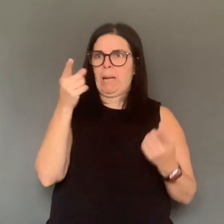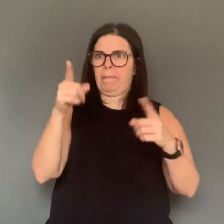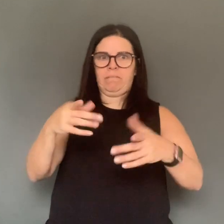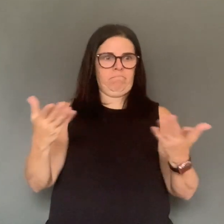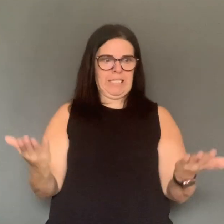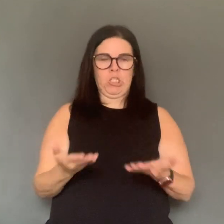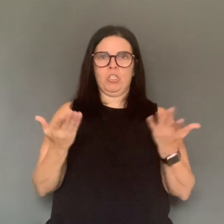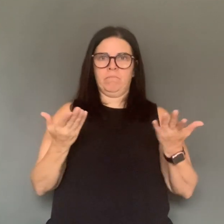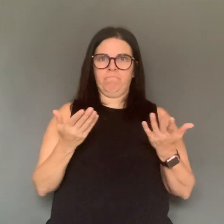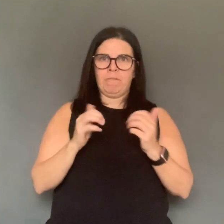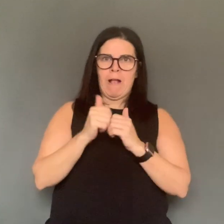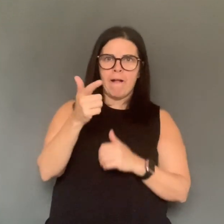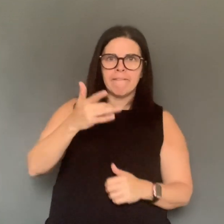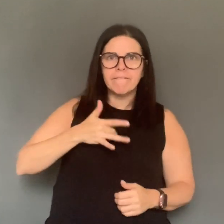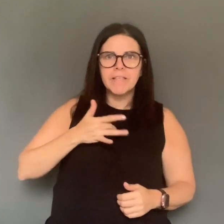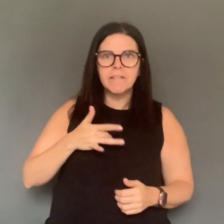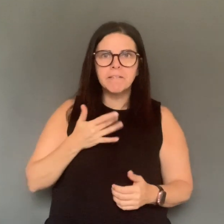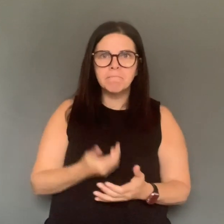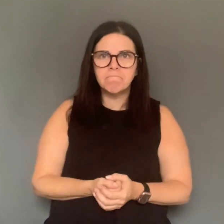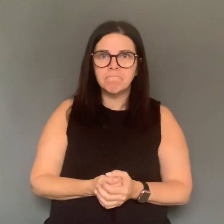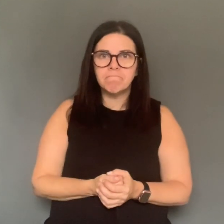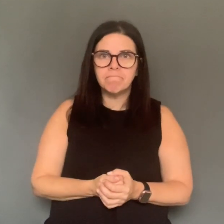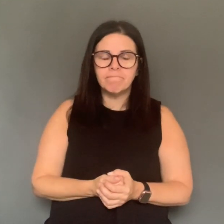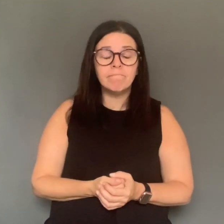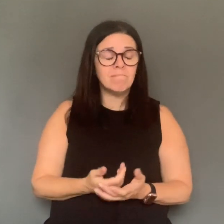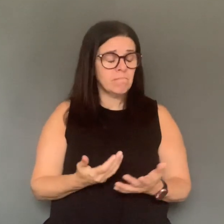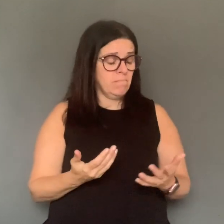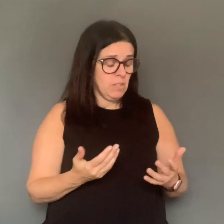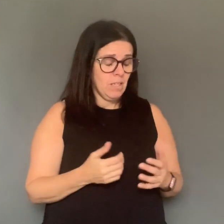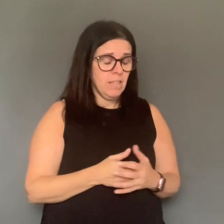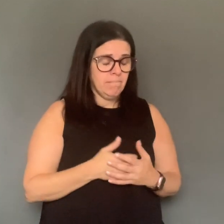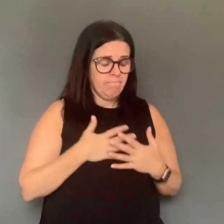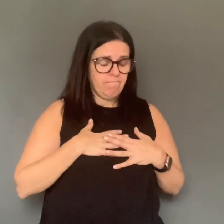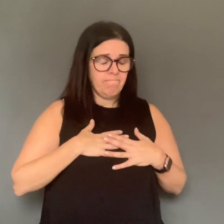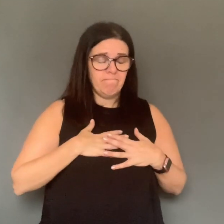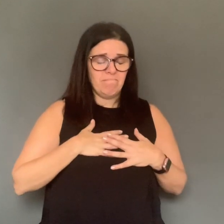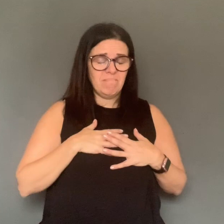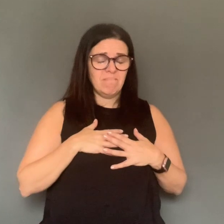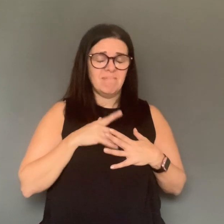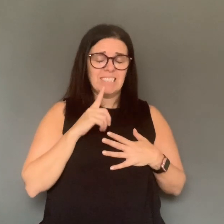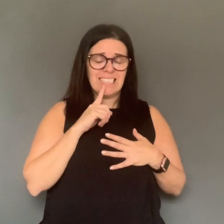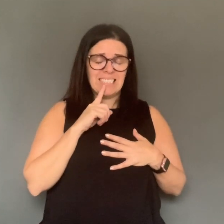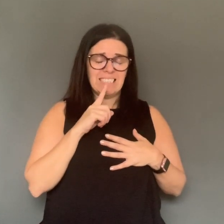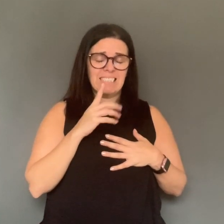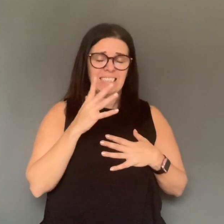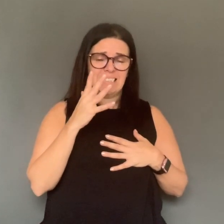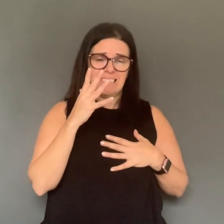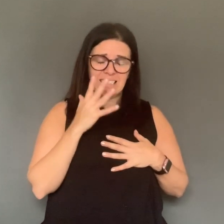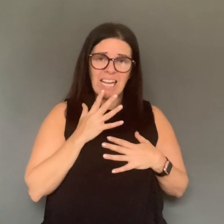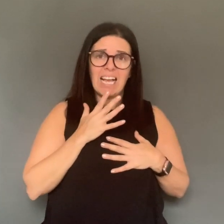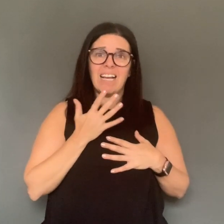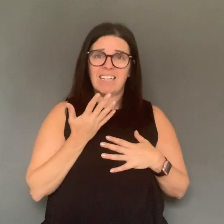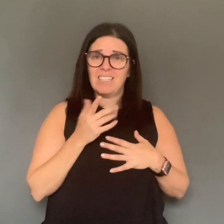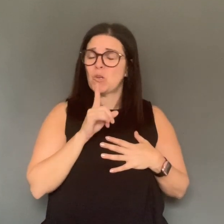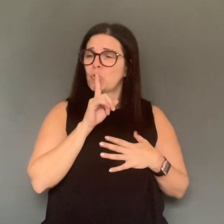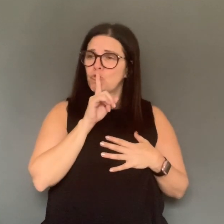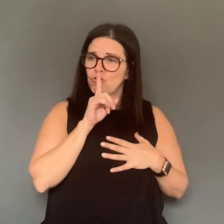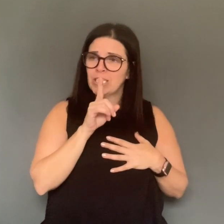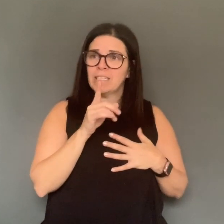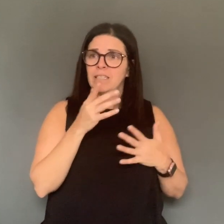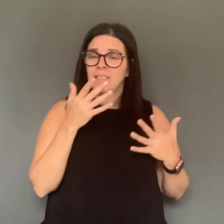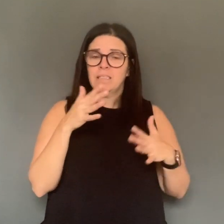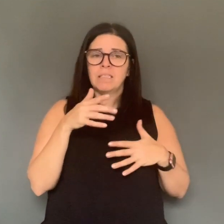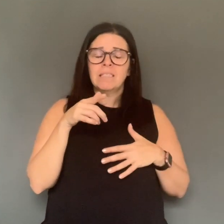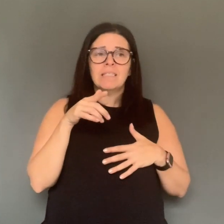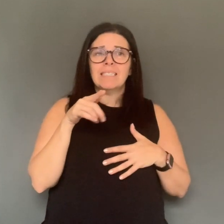facing. They should open their eyes now and they can see that it is happening in our community. We have seen in across the world, thousands